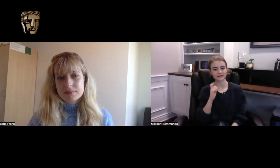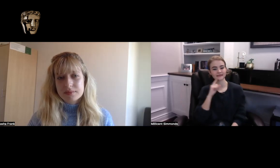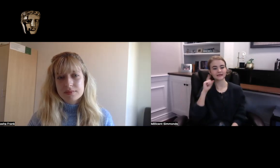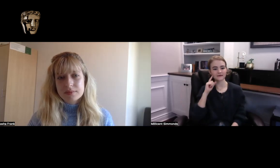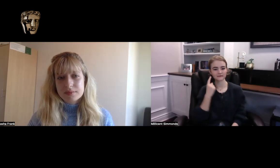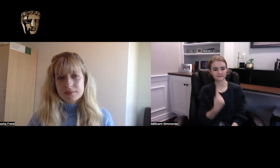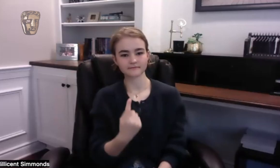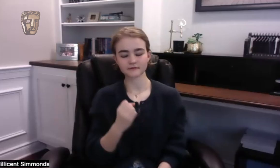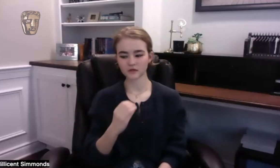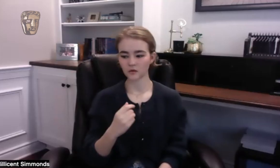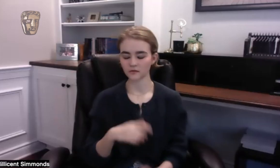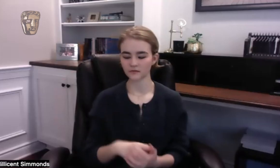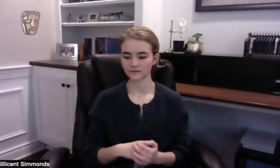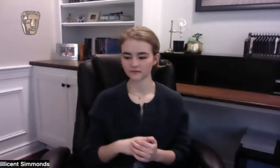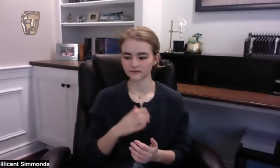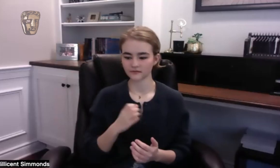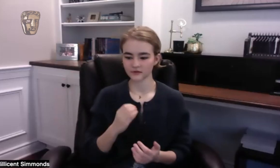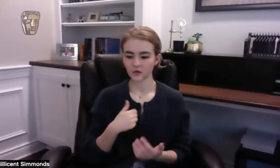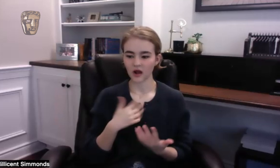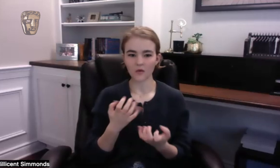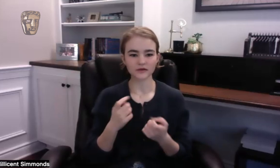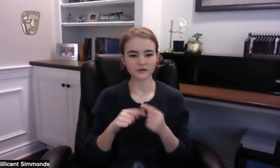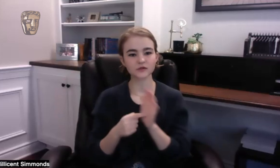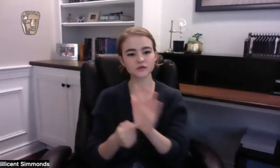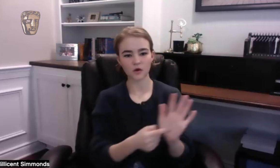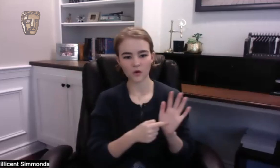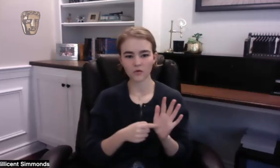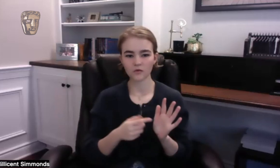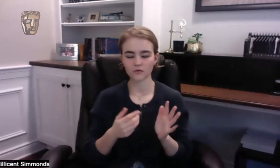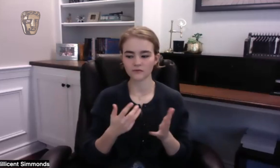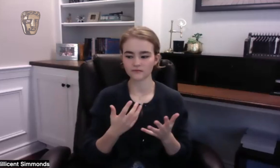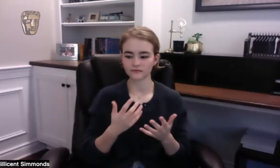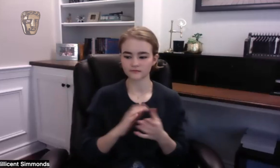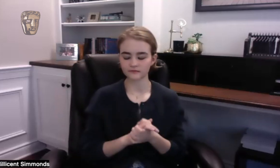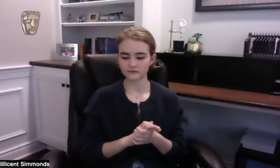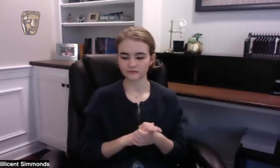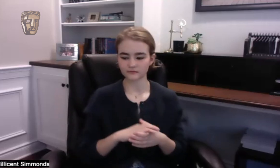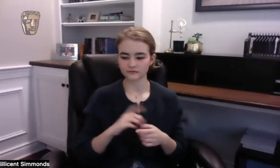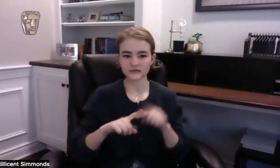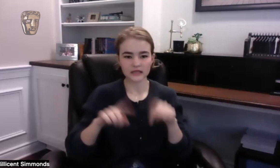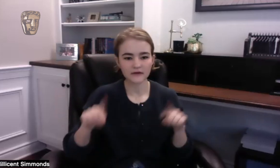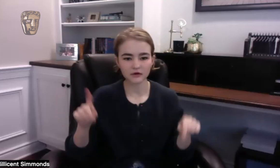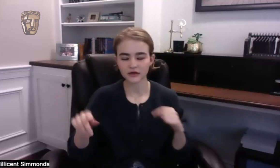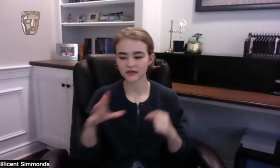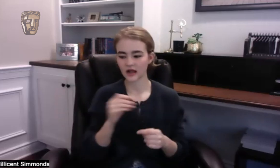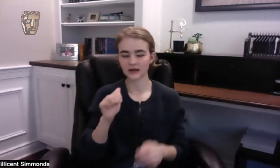know and there's not one way to be deaf I want to show diversity even within the deaf